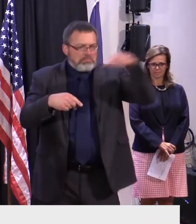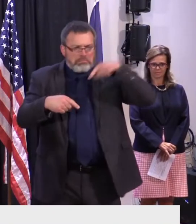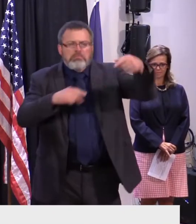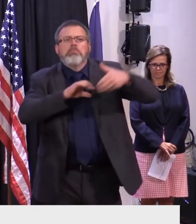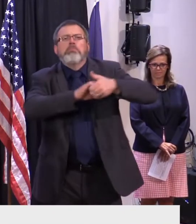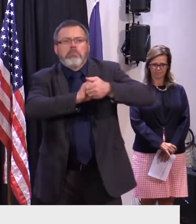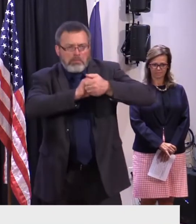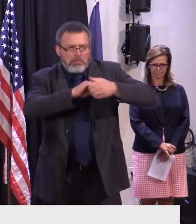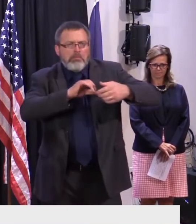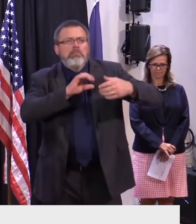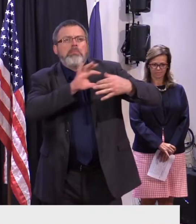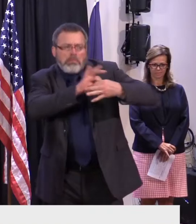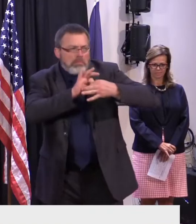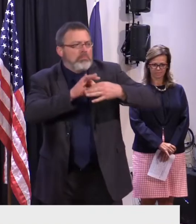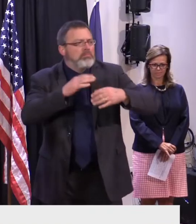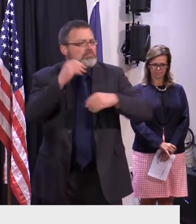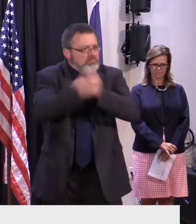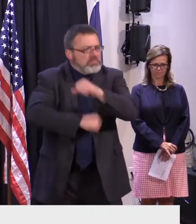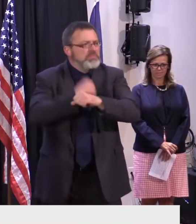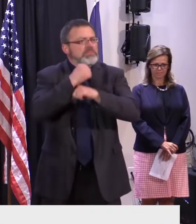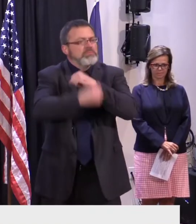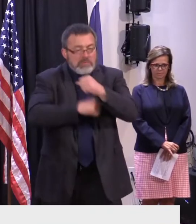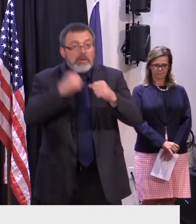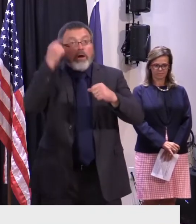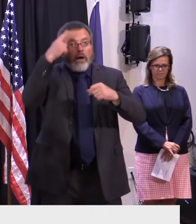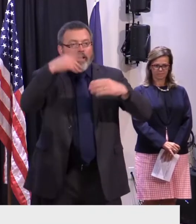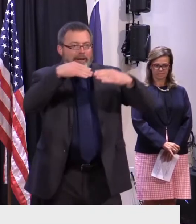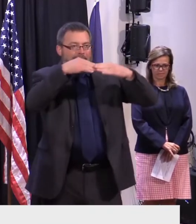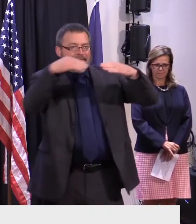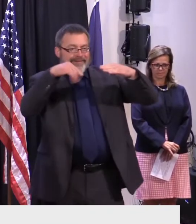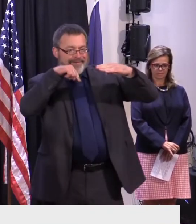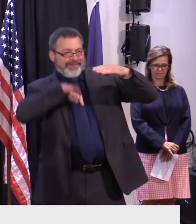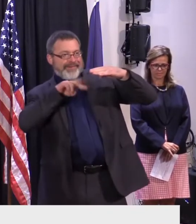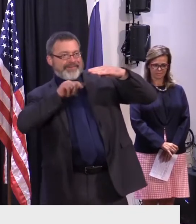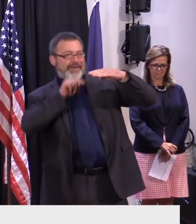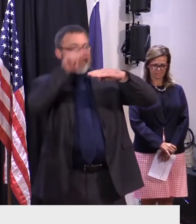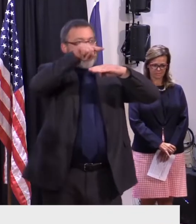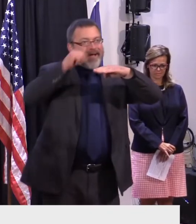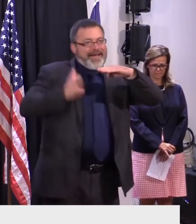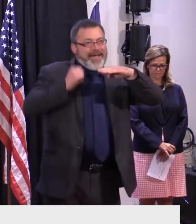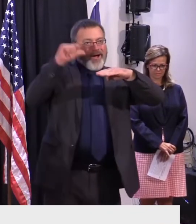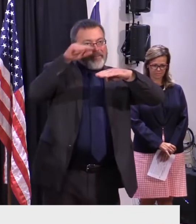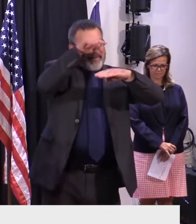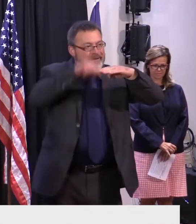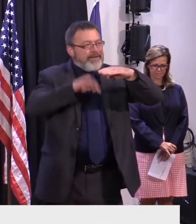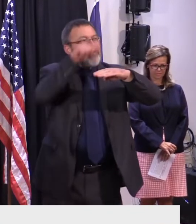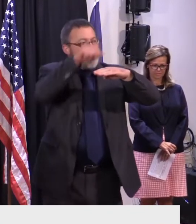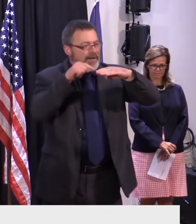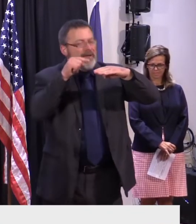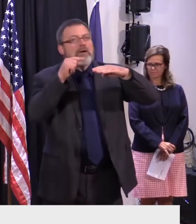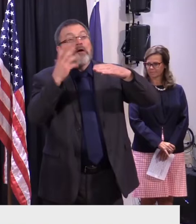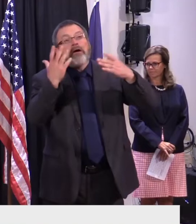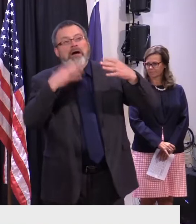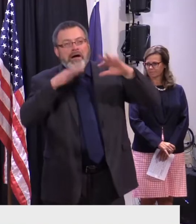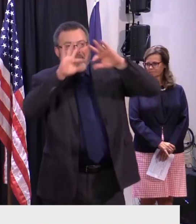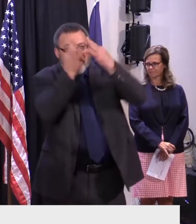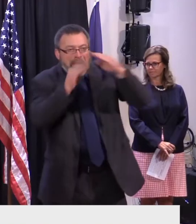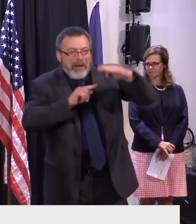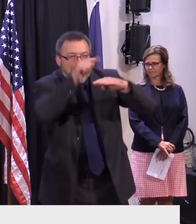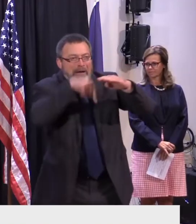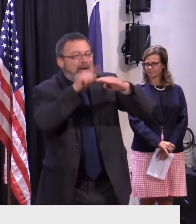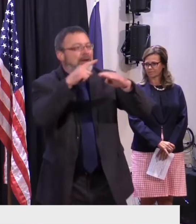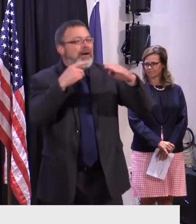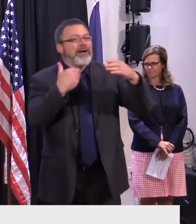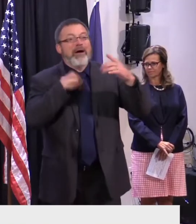while we may be separated by a border we're bound by our family connections, shared cultural roots, and many